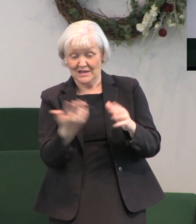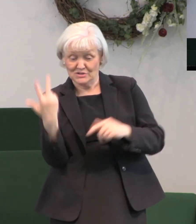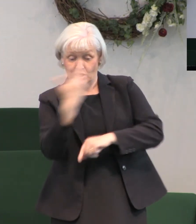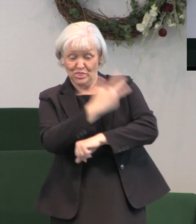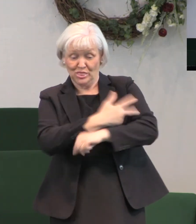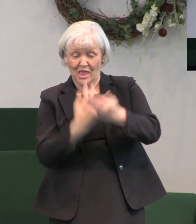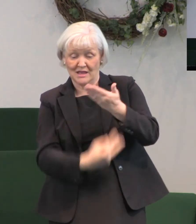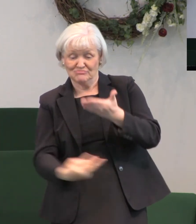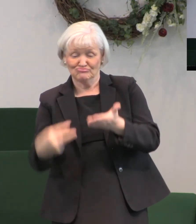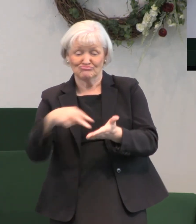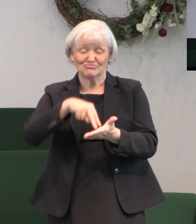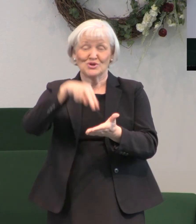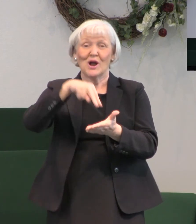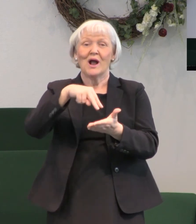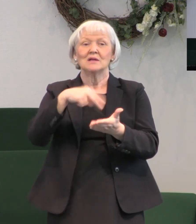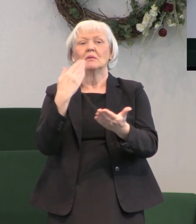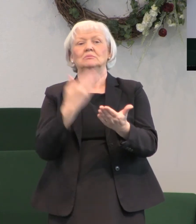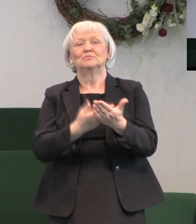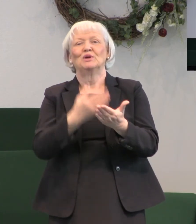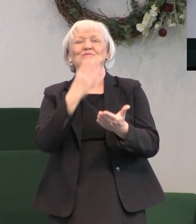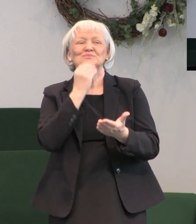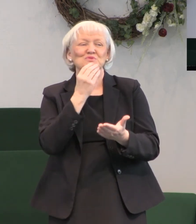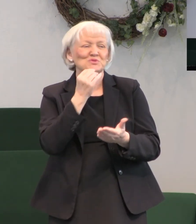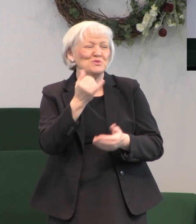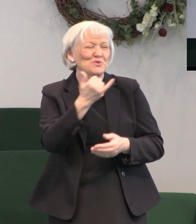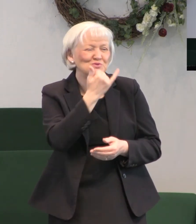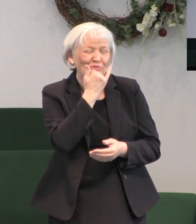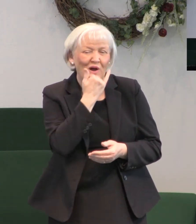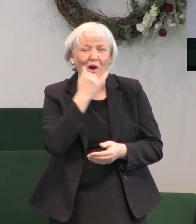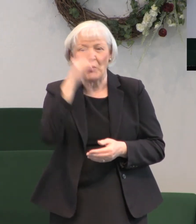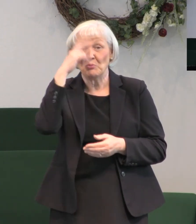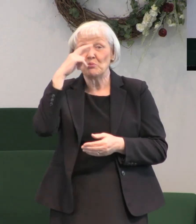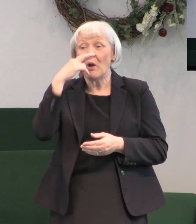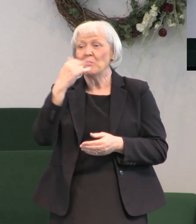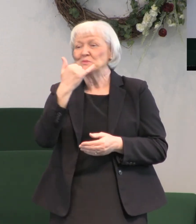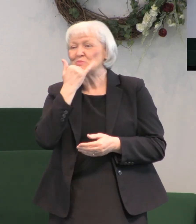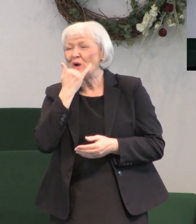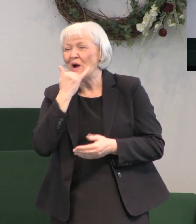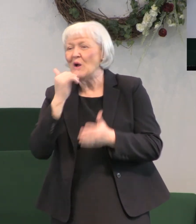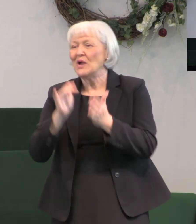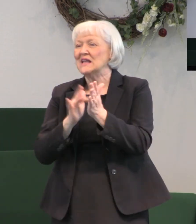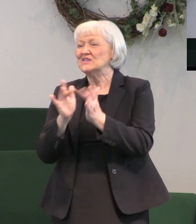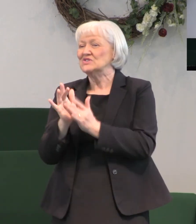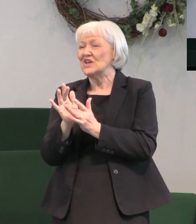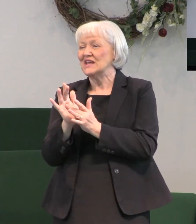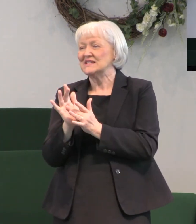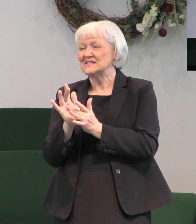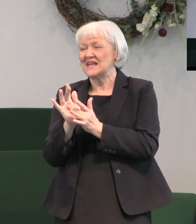He proved that the Jews were wrong and the Romans were wrong. Jesus had done nothing worthy of death